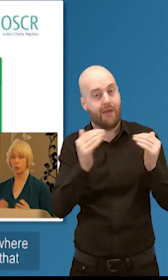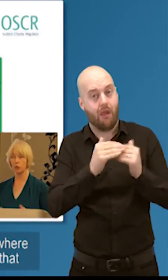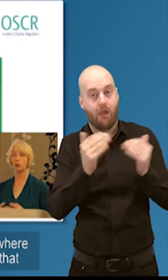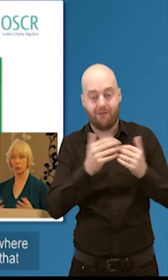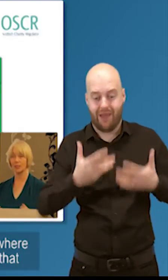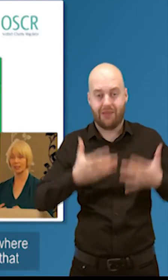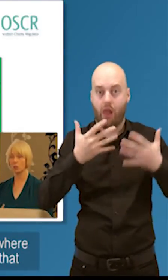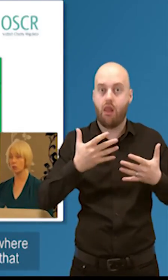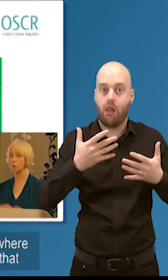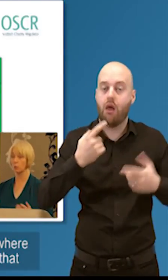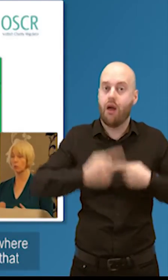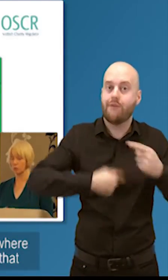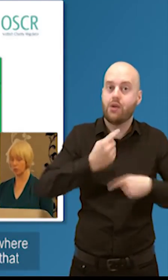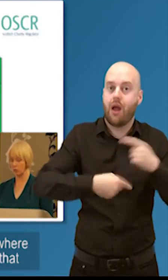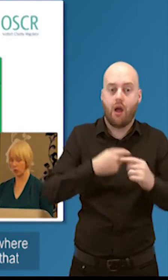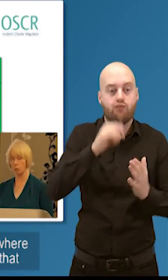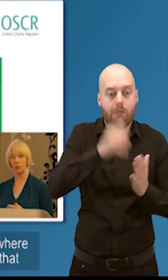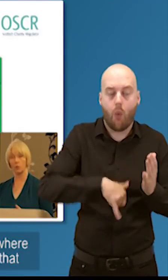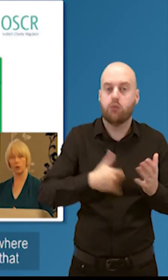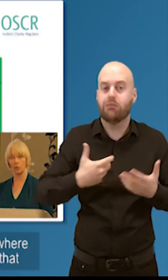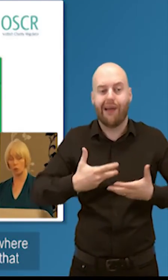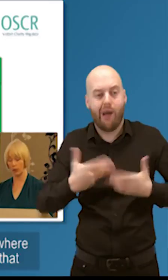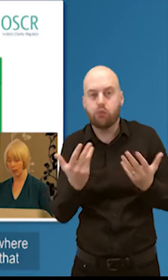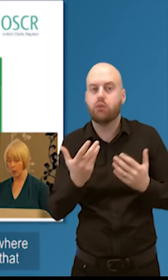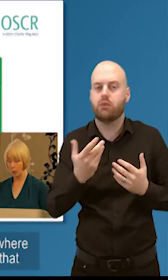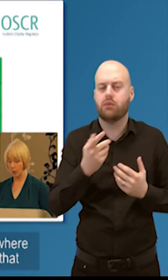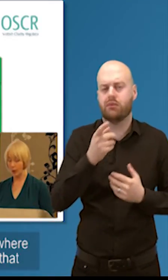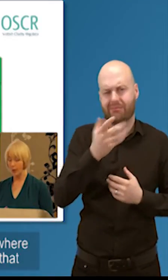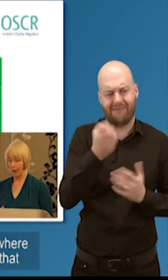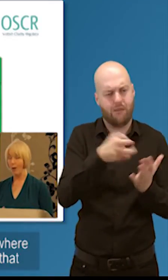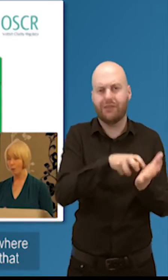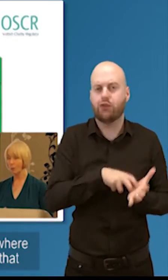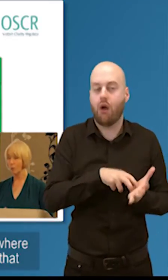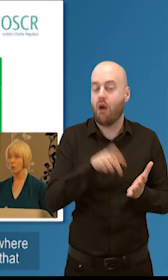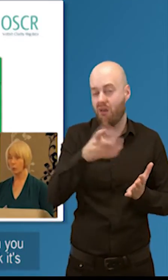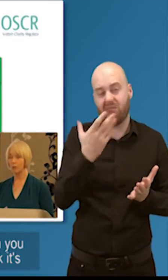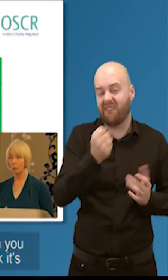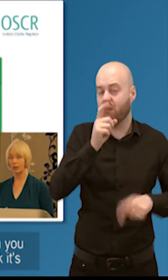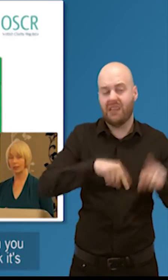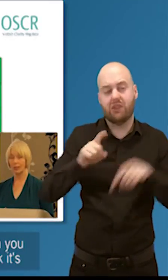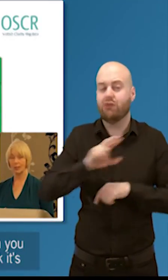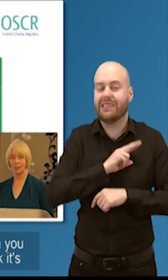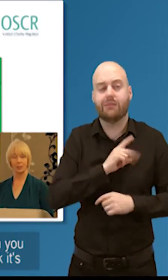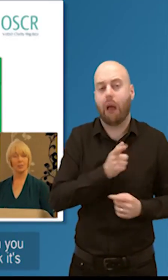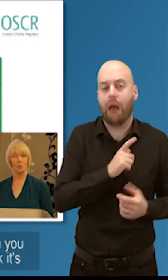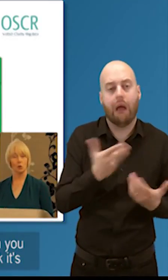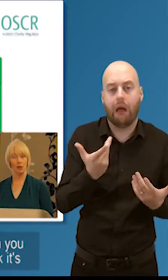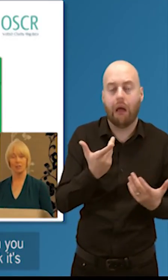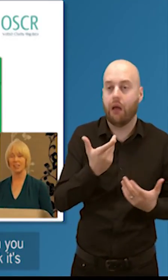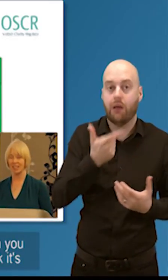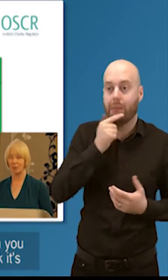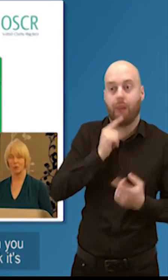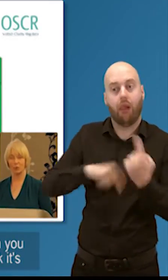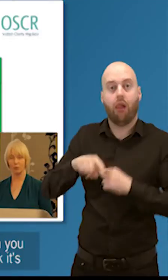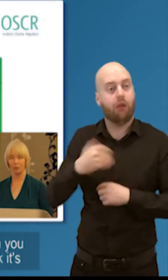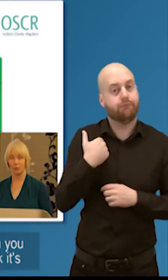different people who are just curious and interested about where their money's going. But all in all, we like the idea that since you